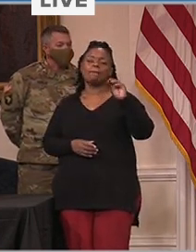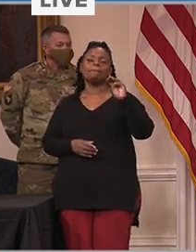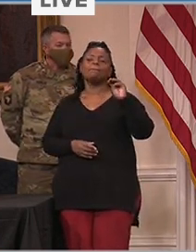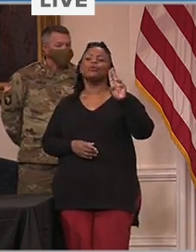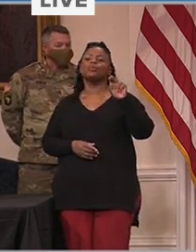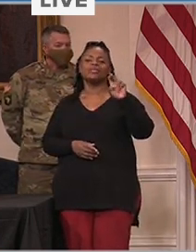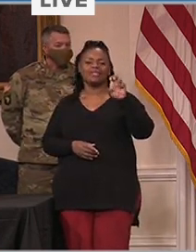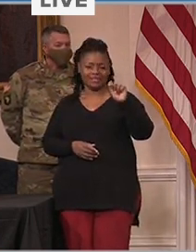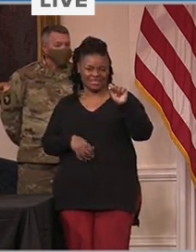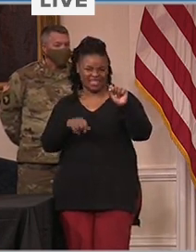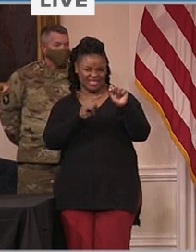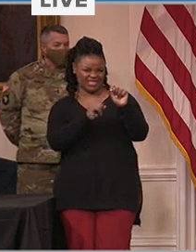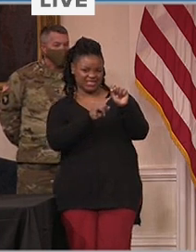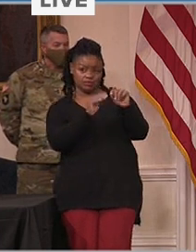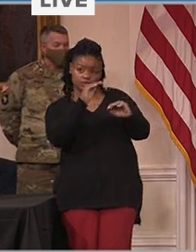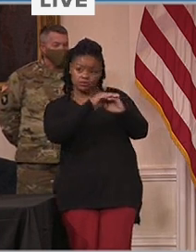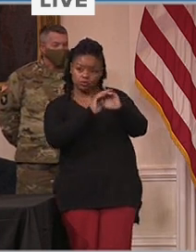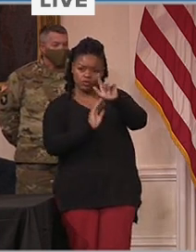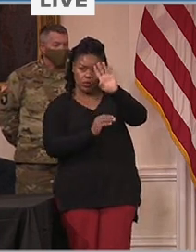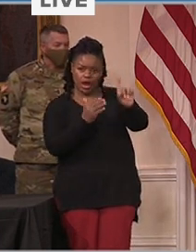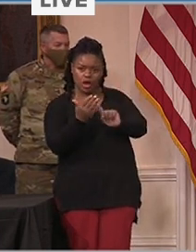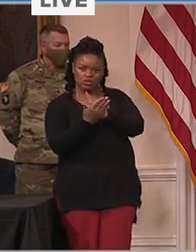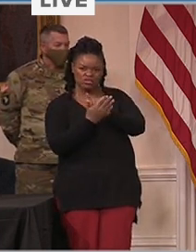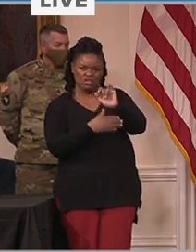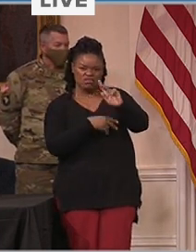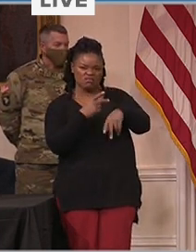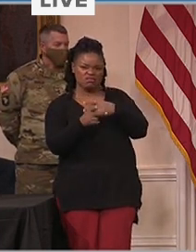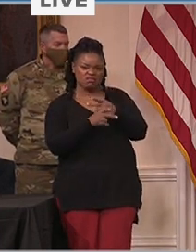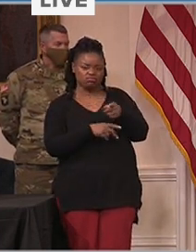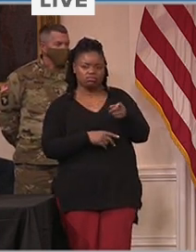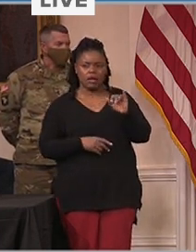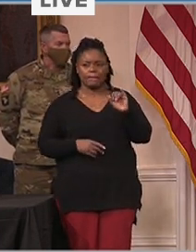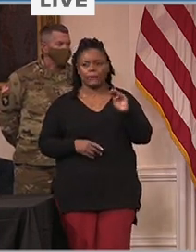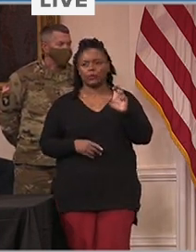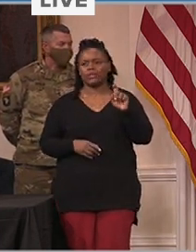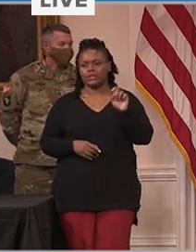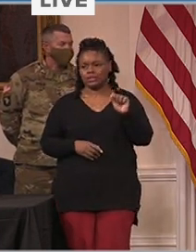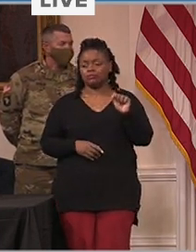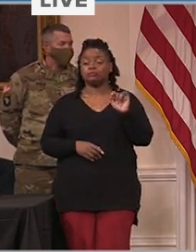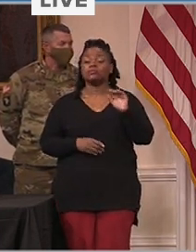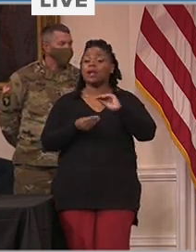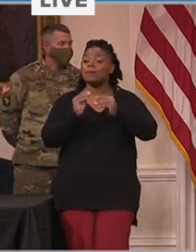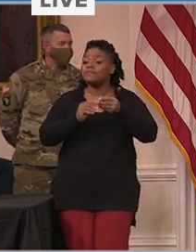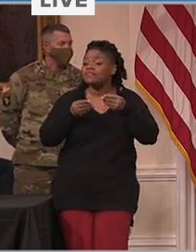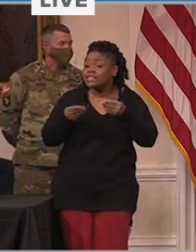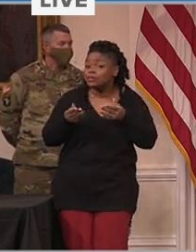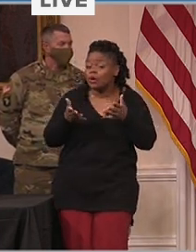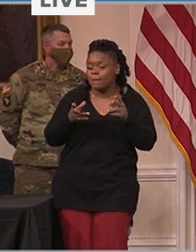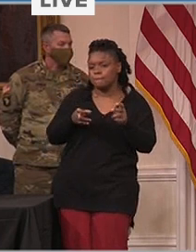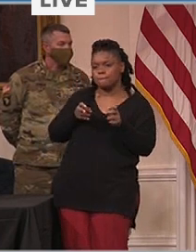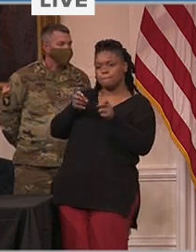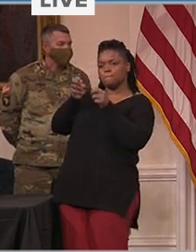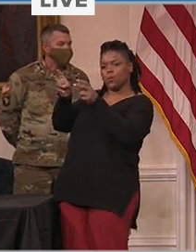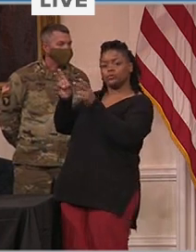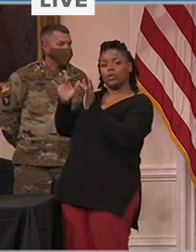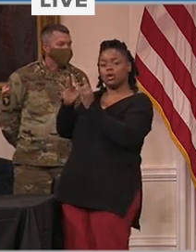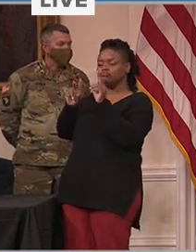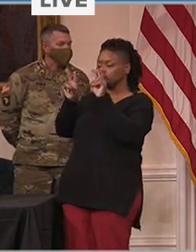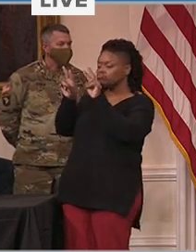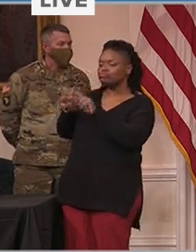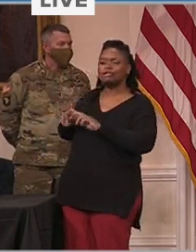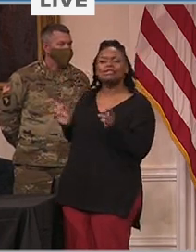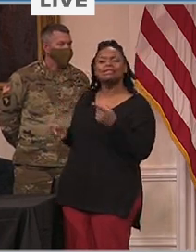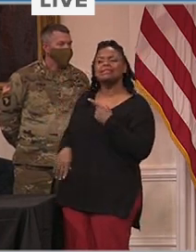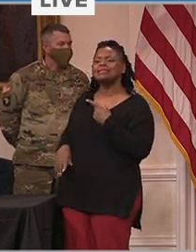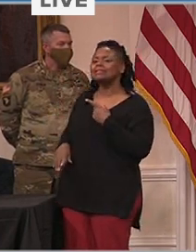and we will be posting this data publicly and using it to track the progress of every single provider in the